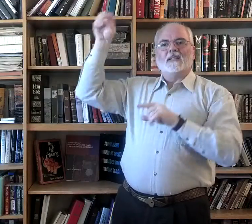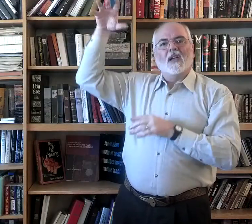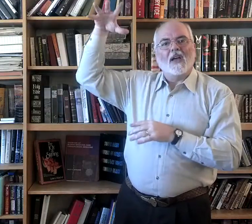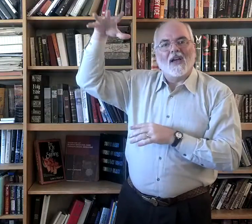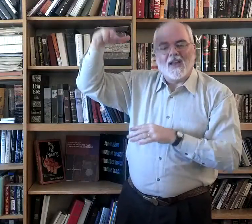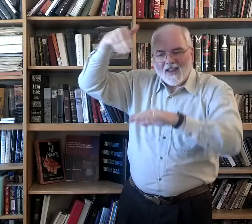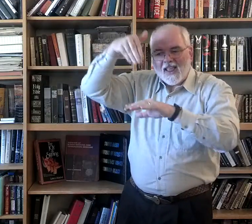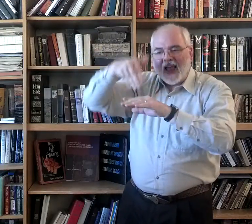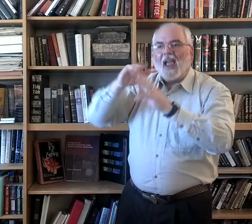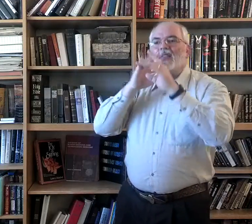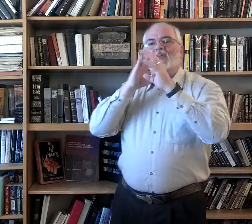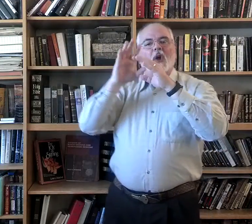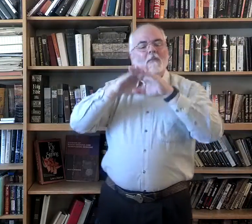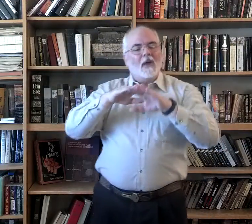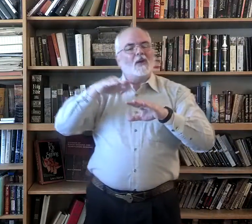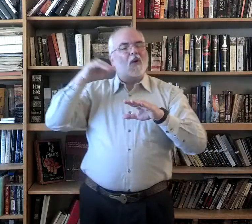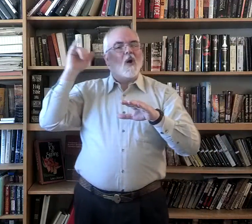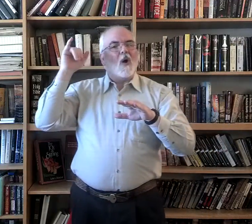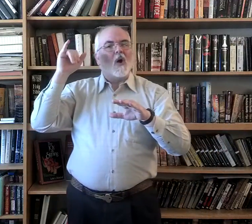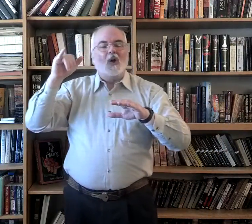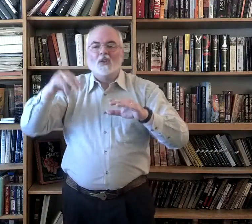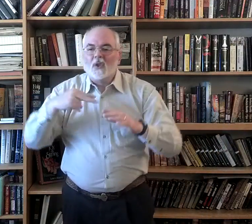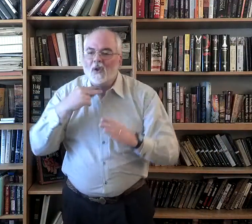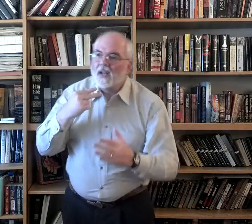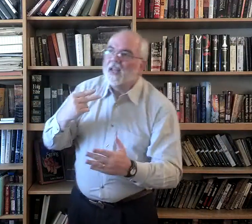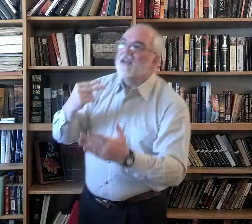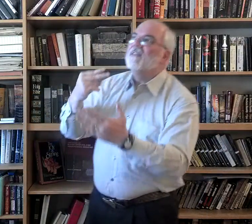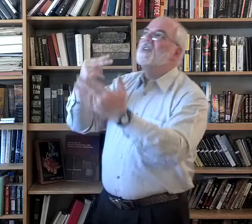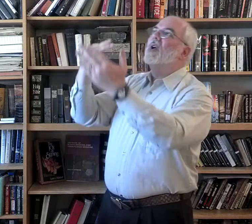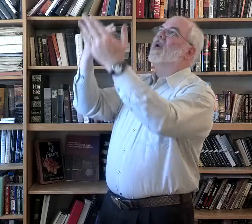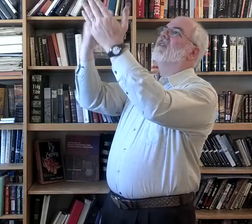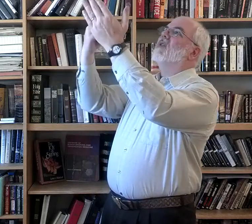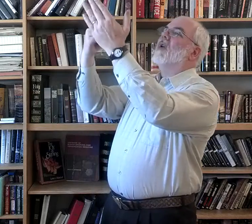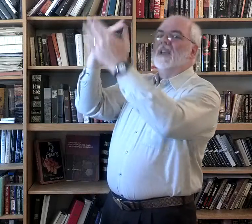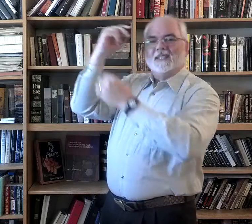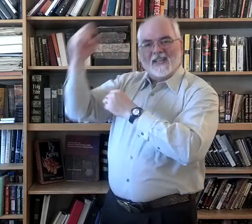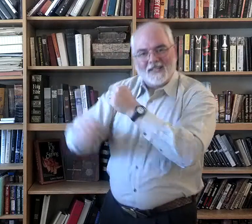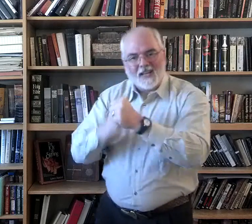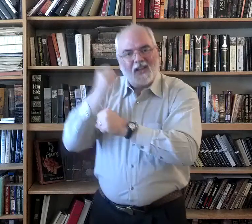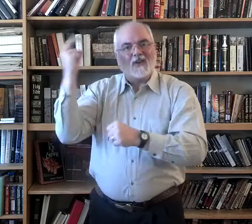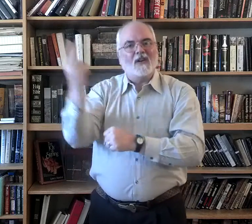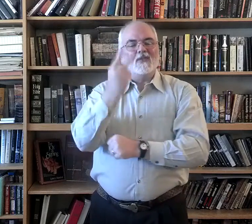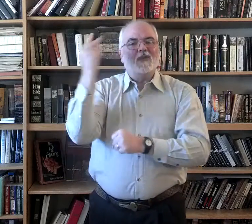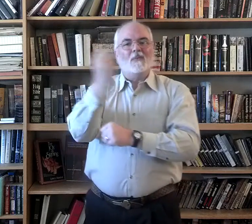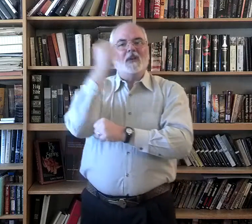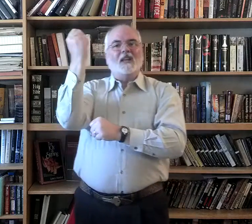sun, At the trumpet call, so lift your voice. It's a year of jubilee,